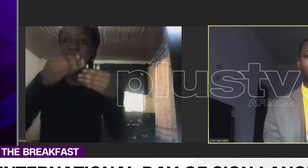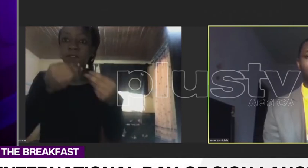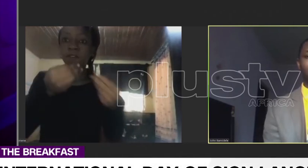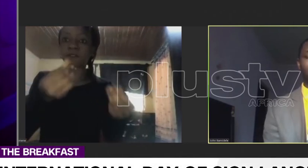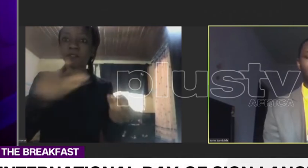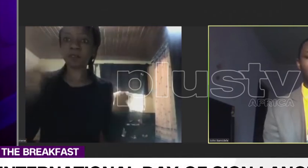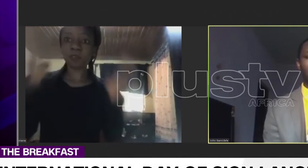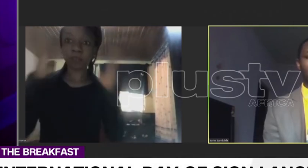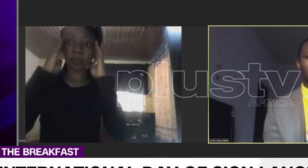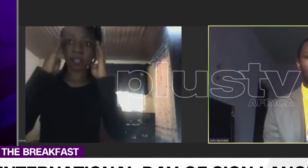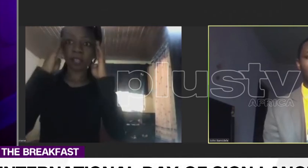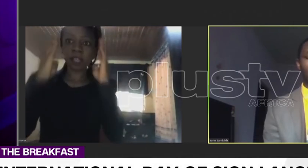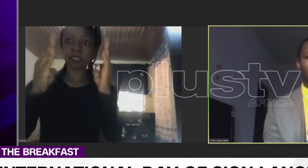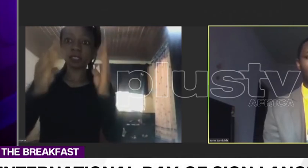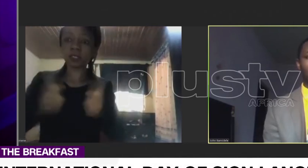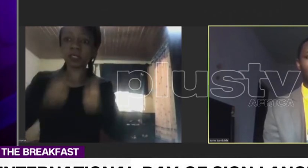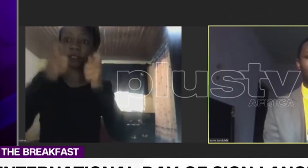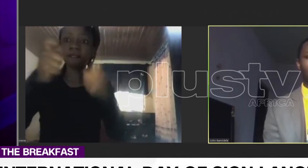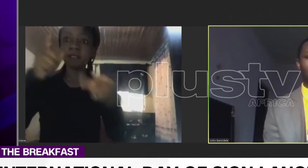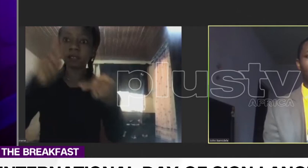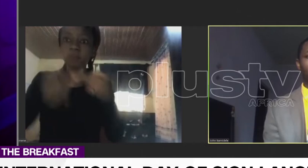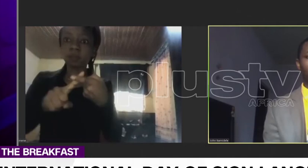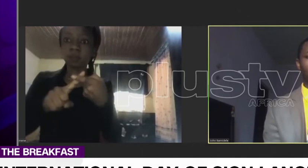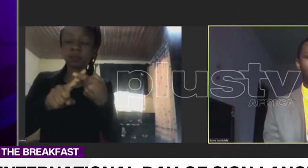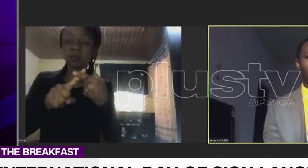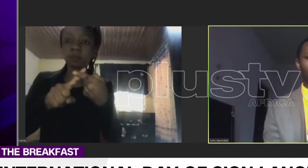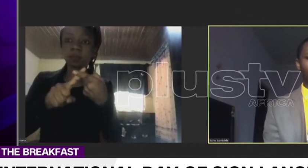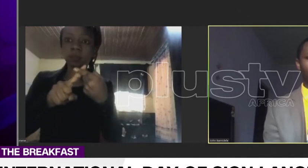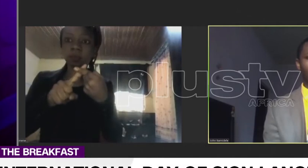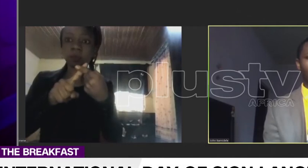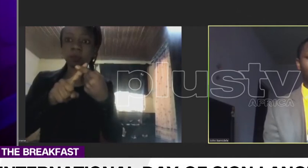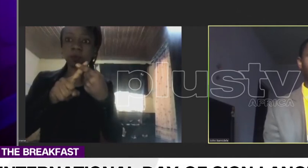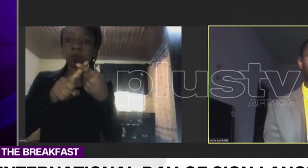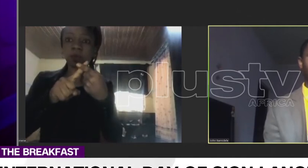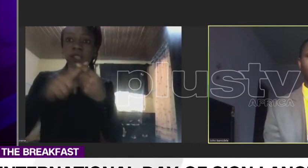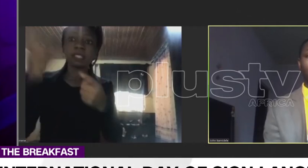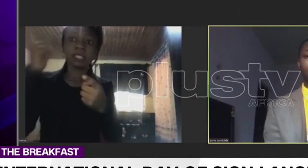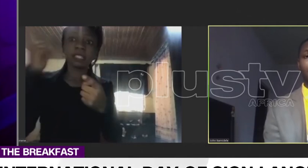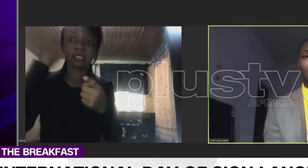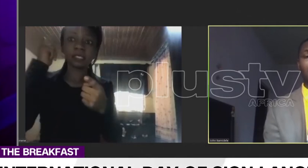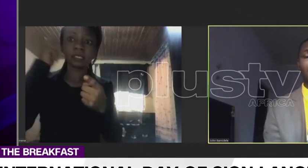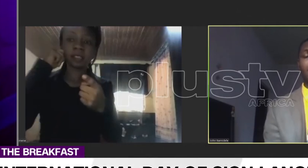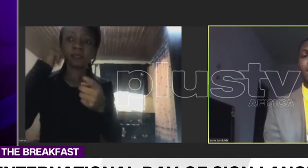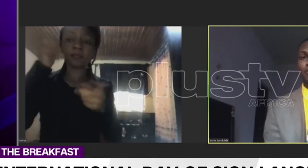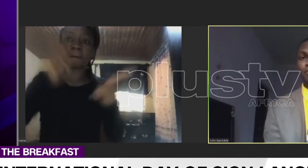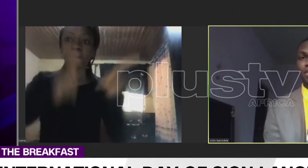the culture of the deaf, especially in helping deaf people